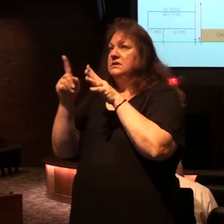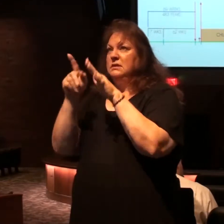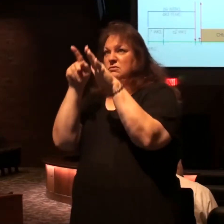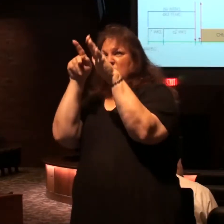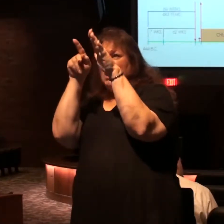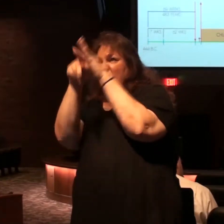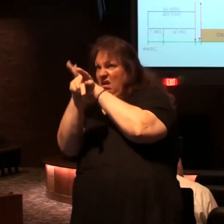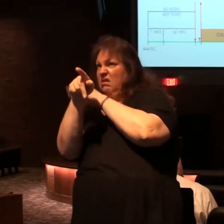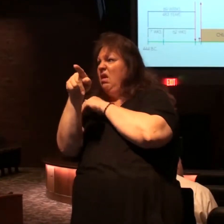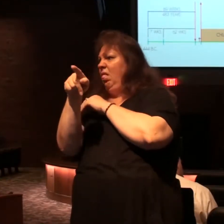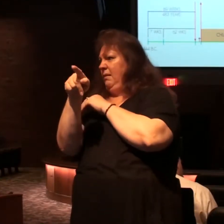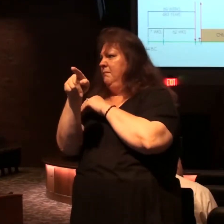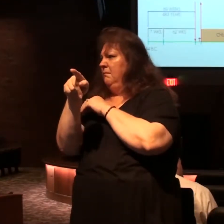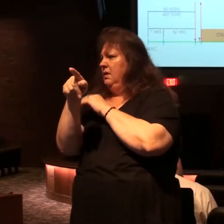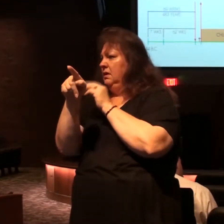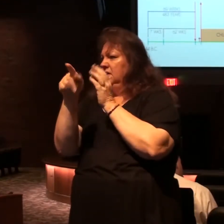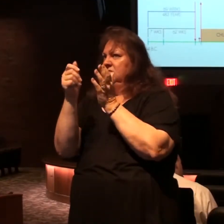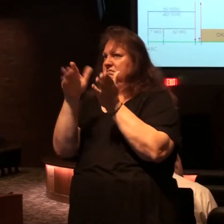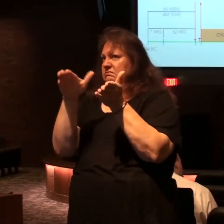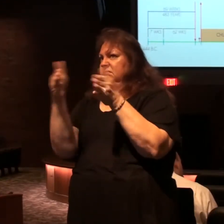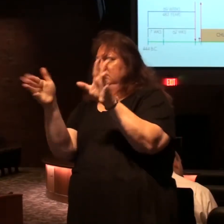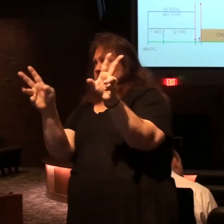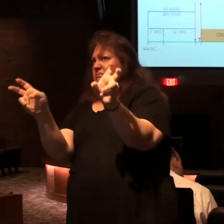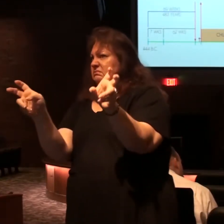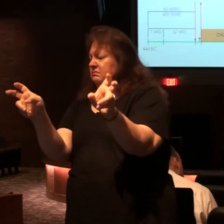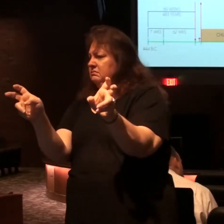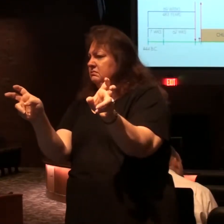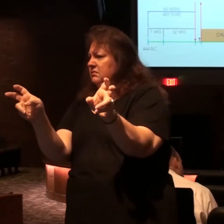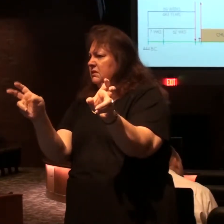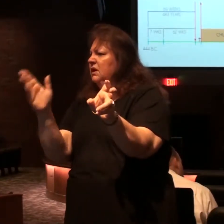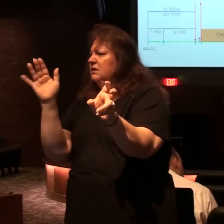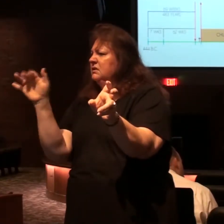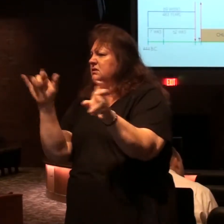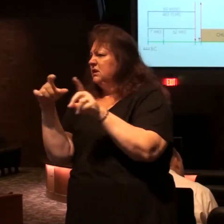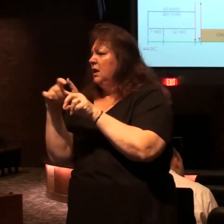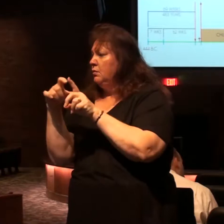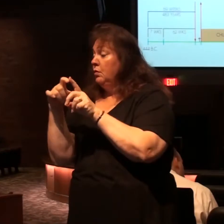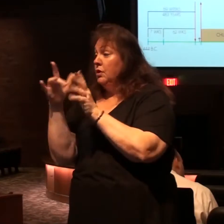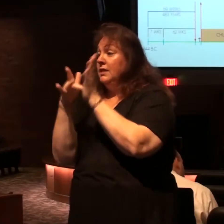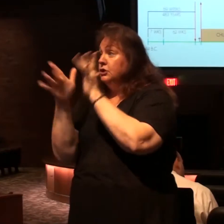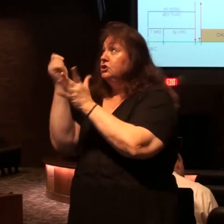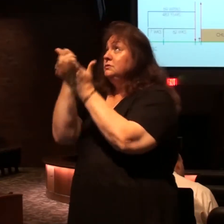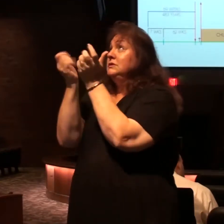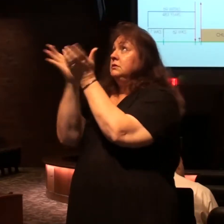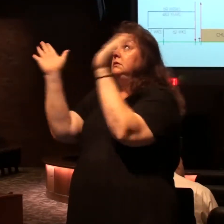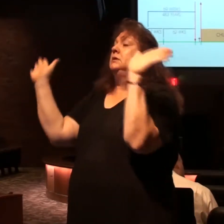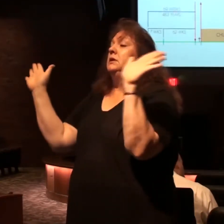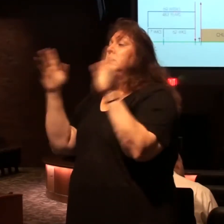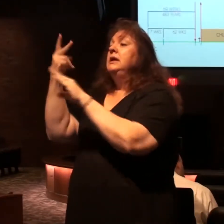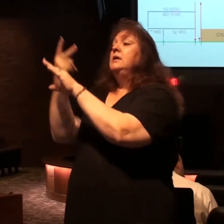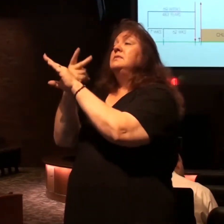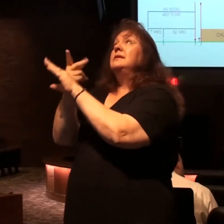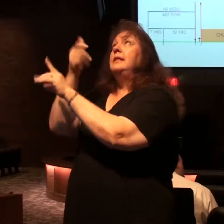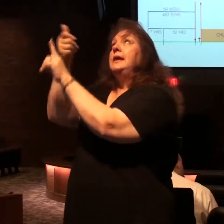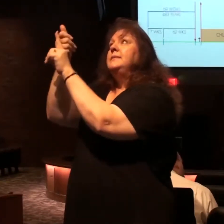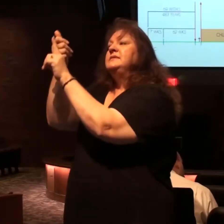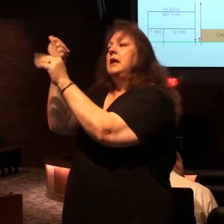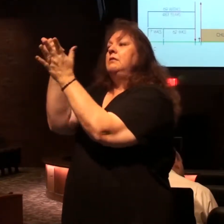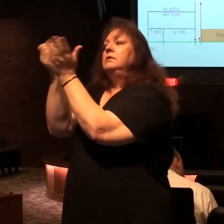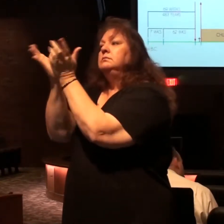slain in chapter 13 we know that's the same word used of Christ he's the lamb that was